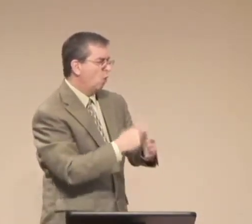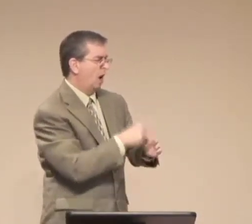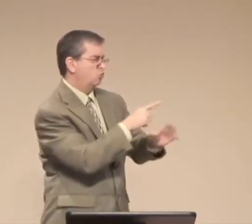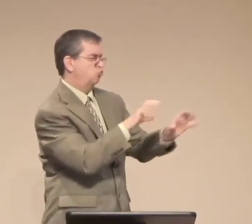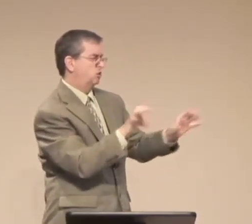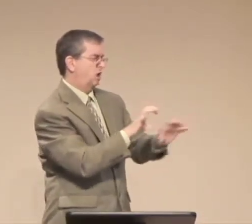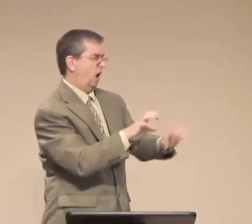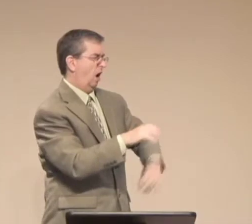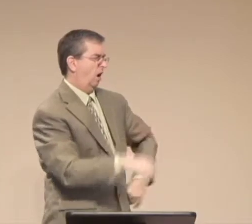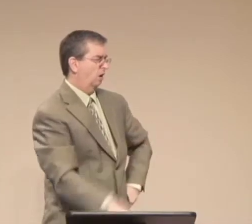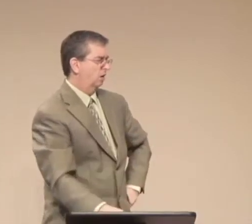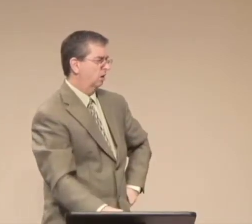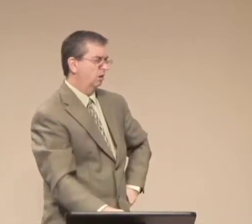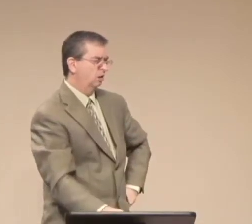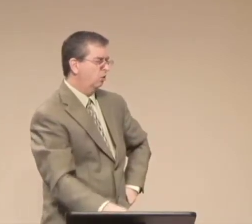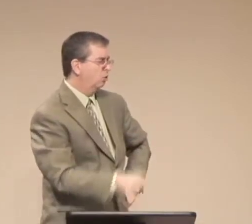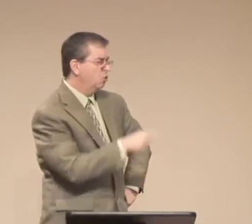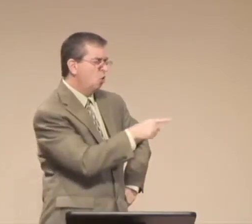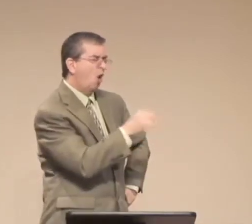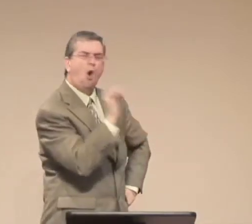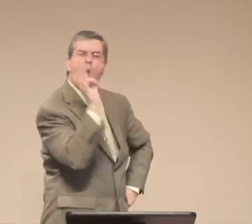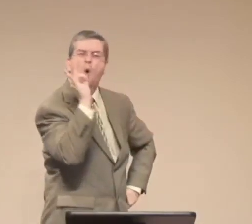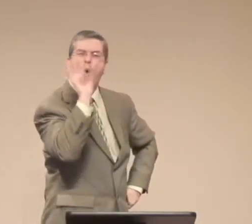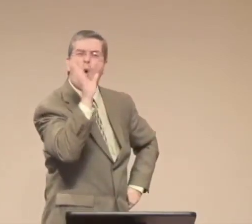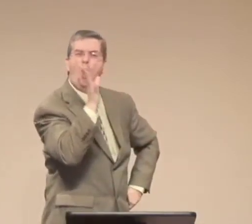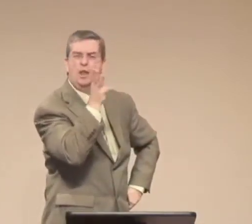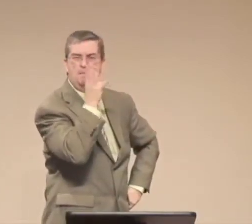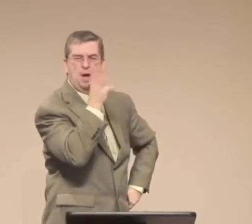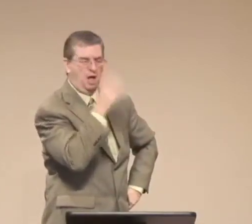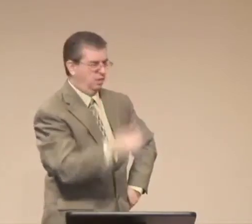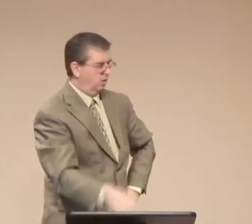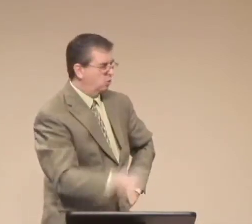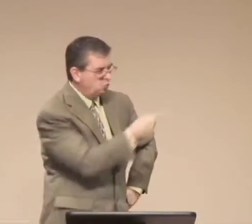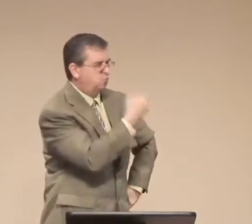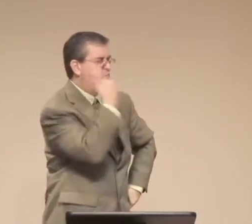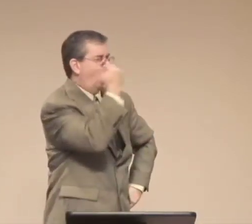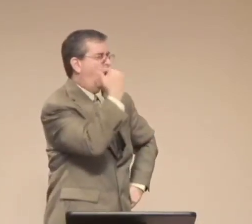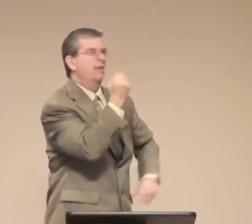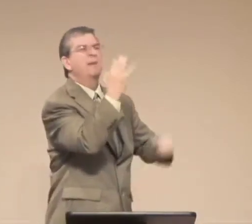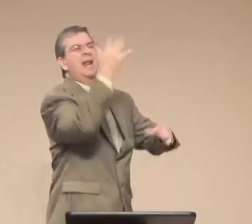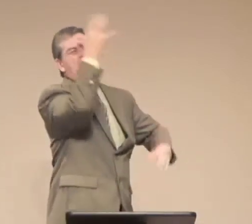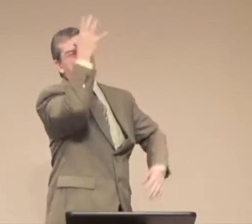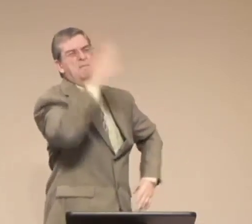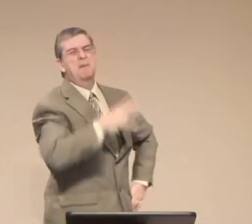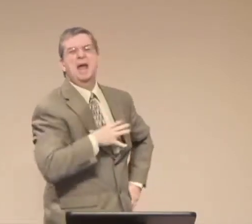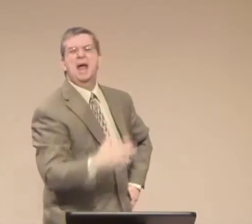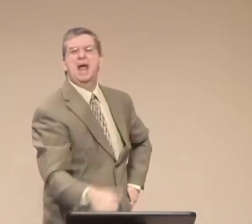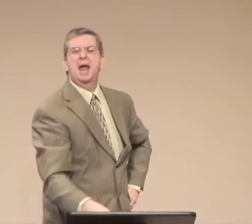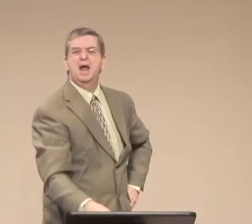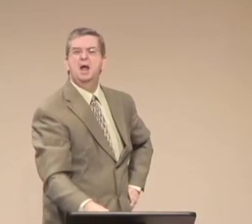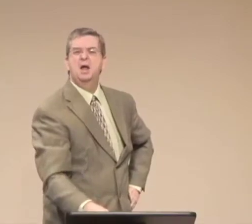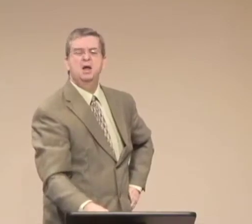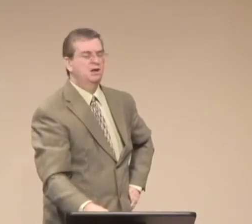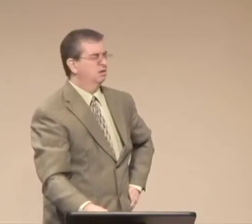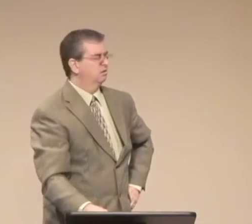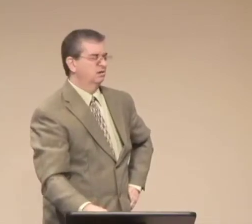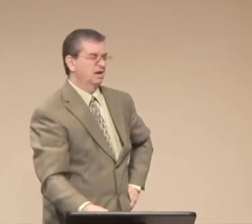He didn't criticize his mother for her backyard. he didn't feel like her little word to call her names.